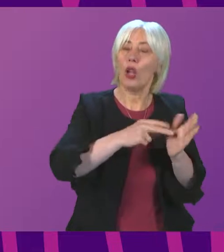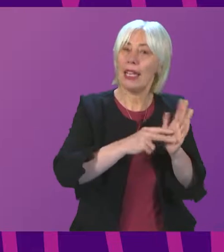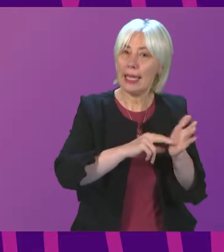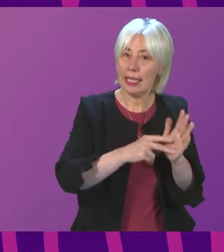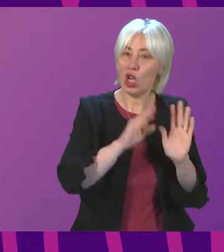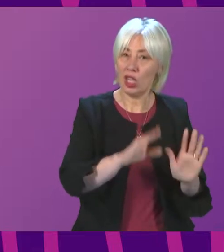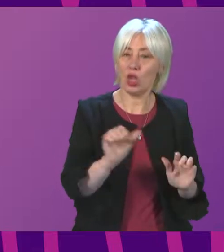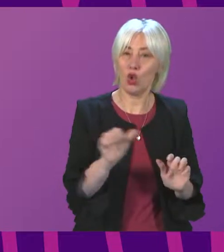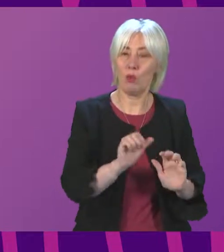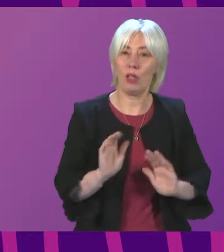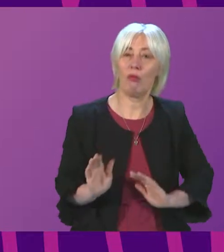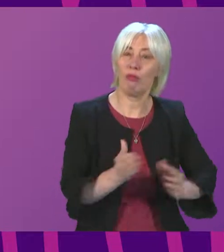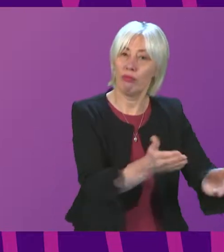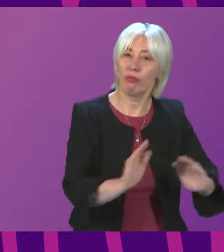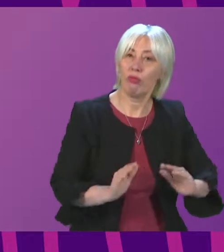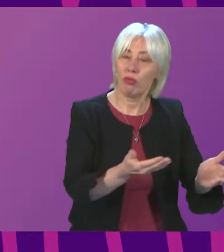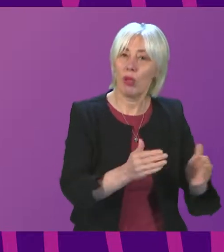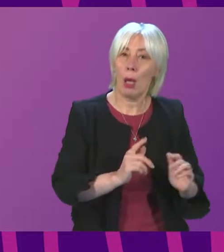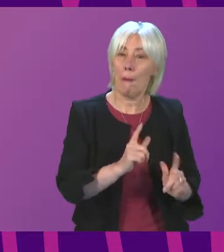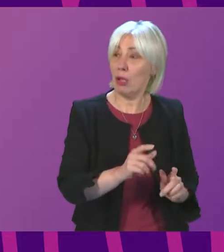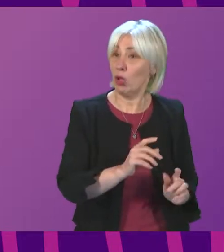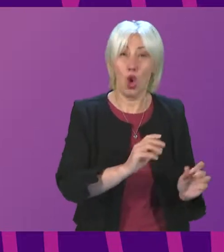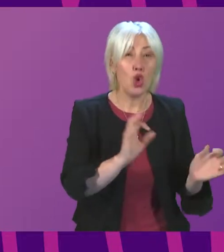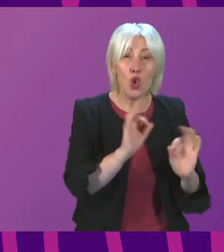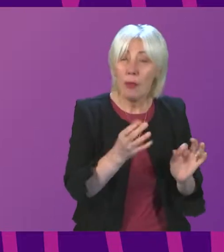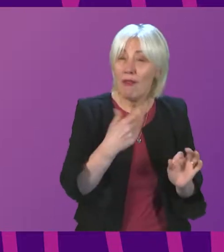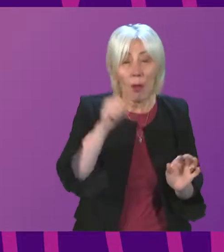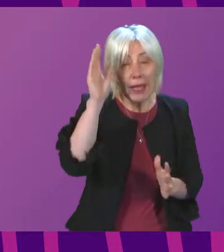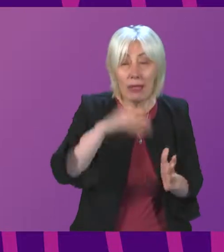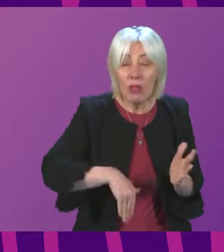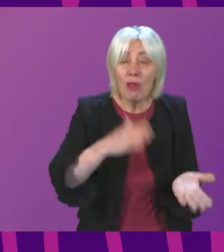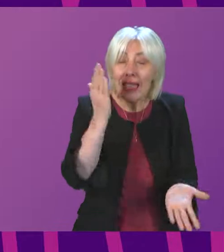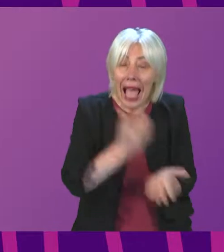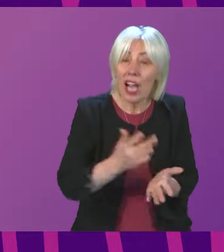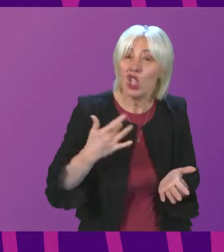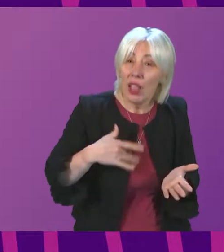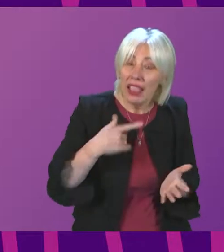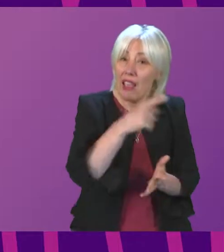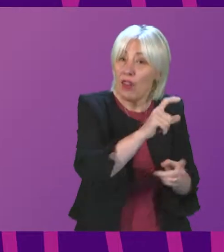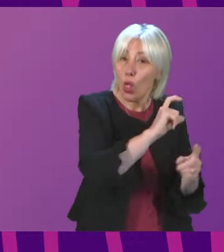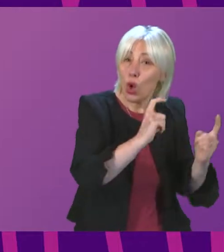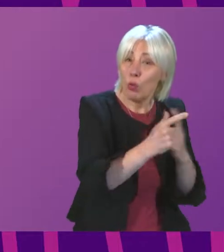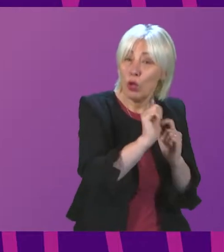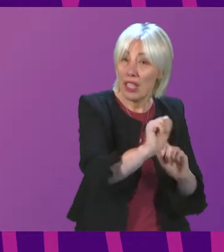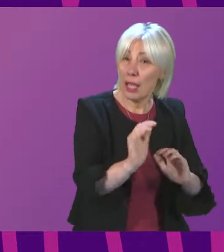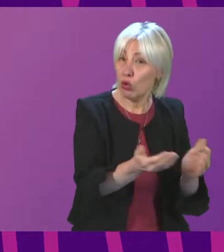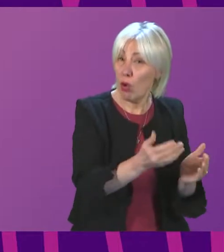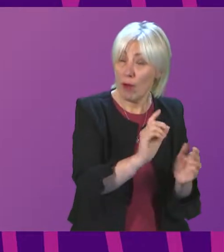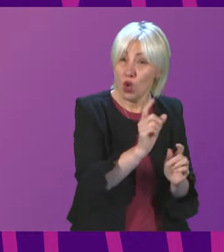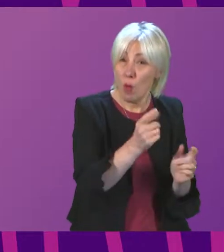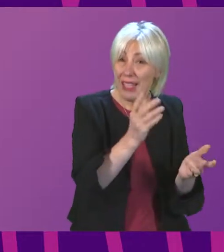tasked with delivering these services have virtually no one with experience of actually living in the communities they serve on their boards.